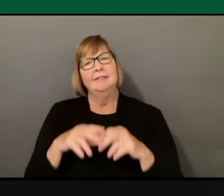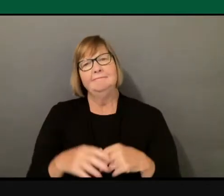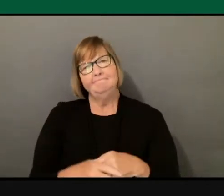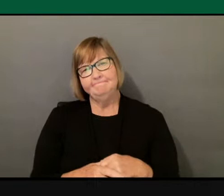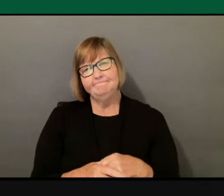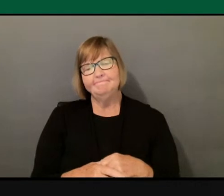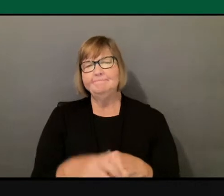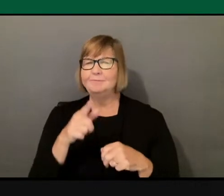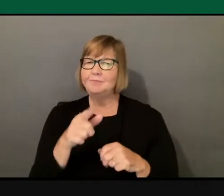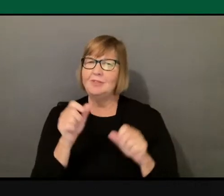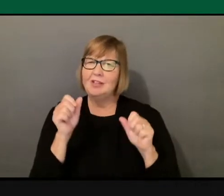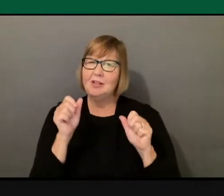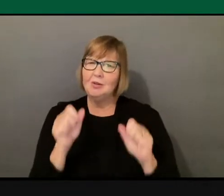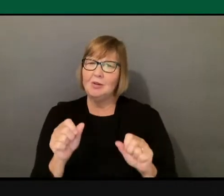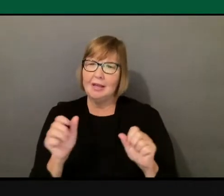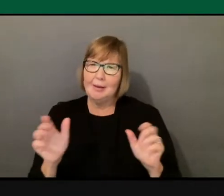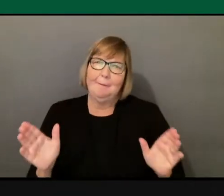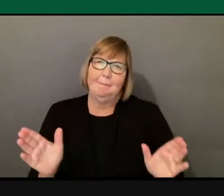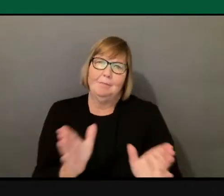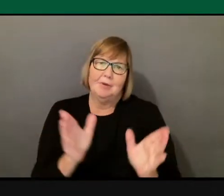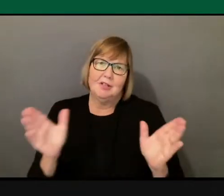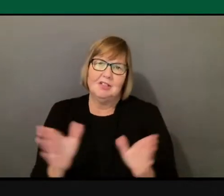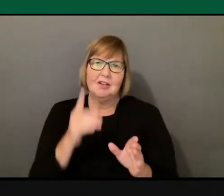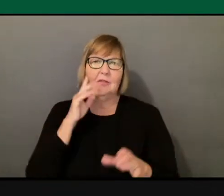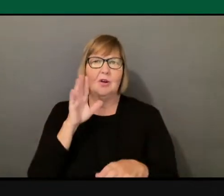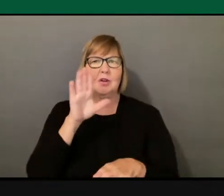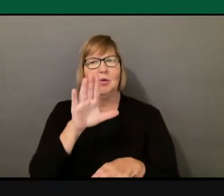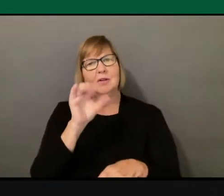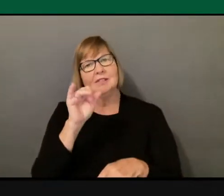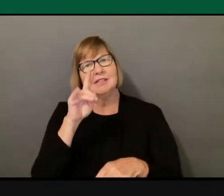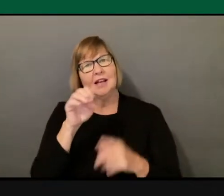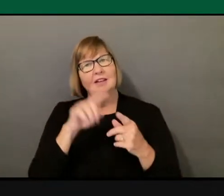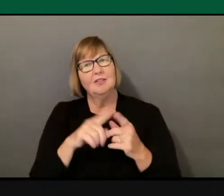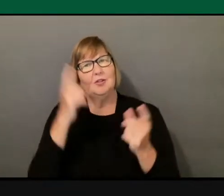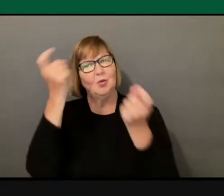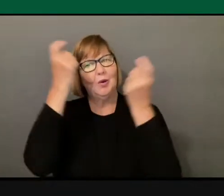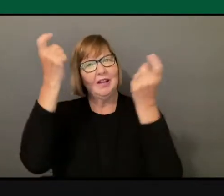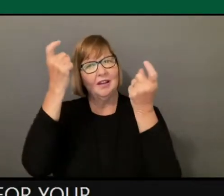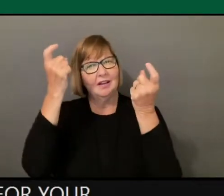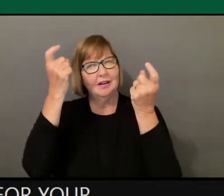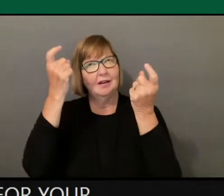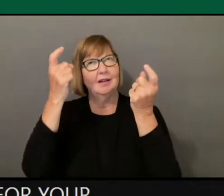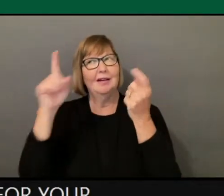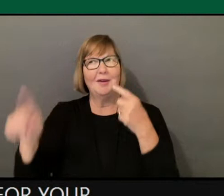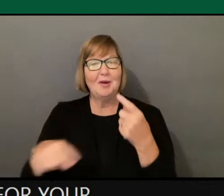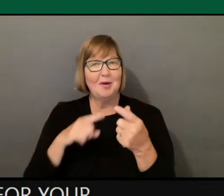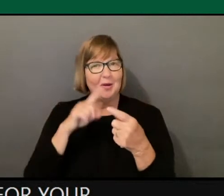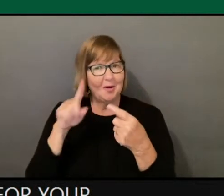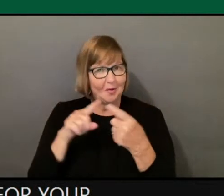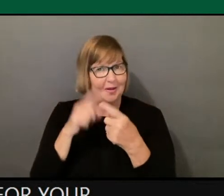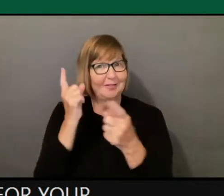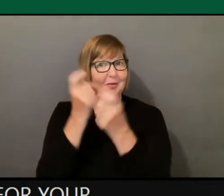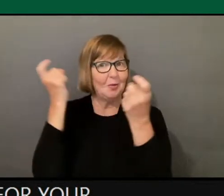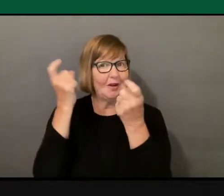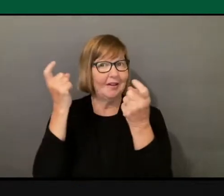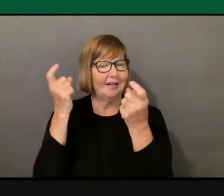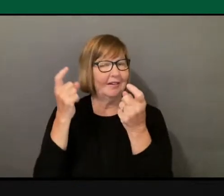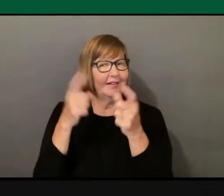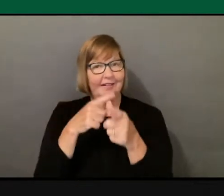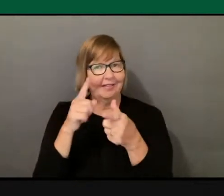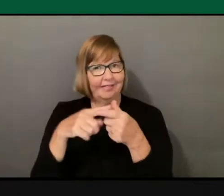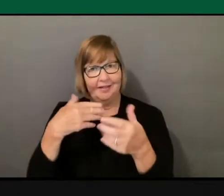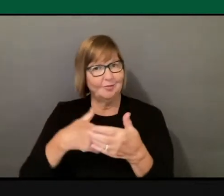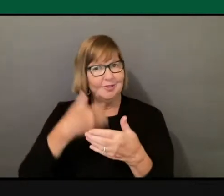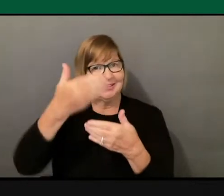can sit there and push for your side to win, but then suddenly you win, then what? So if you haven't built those foundations